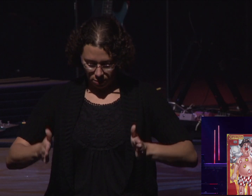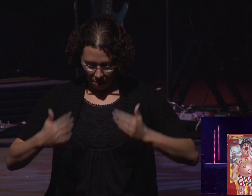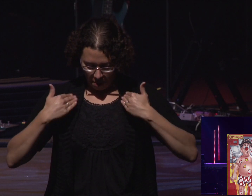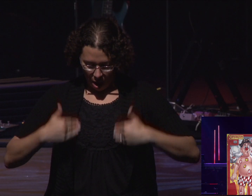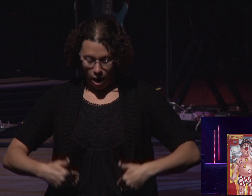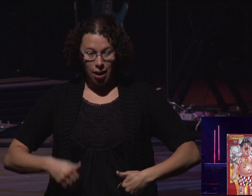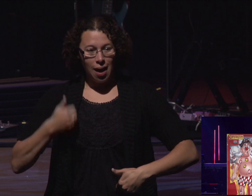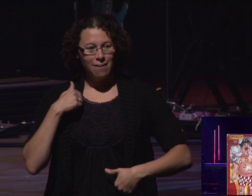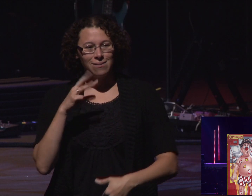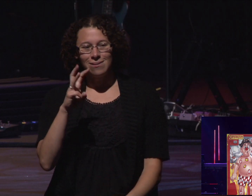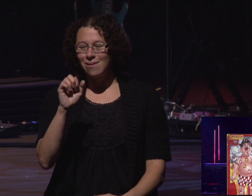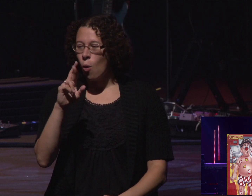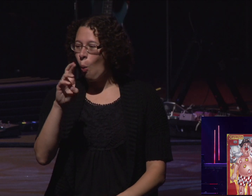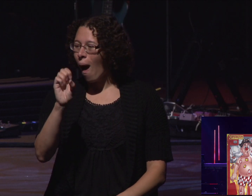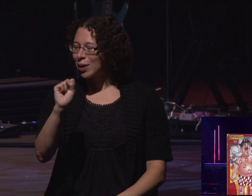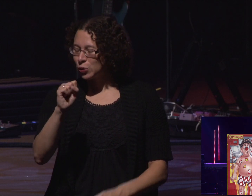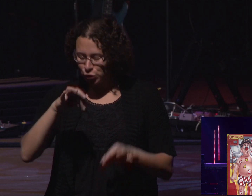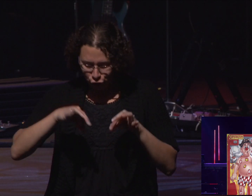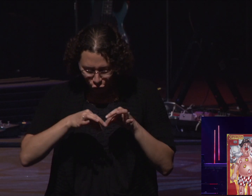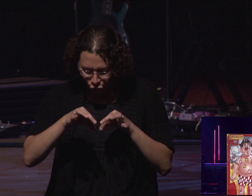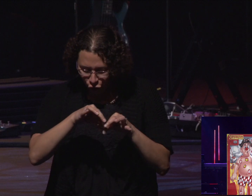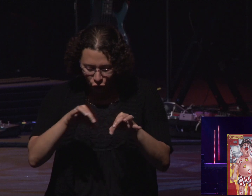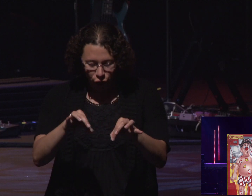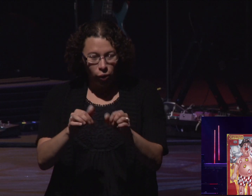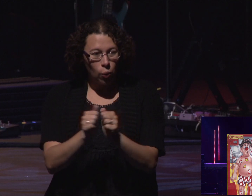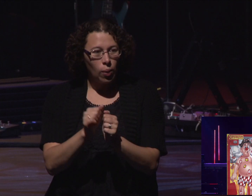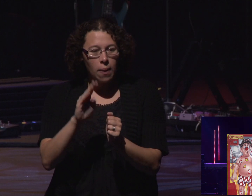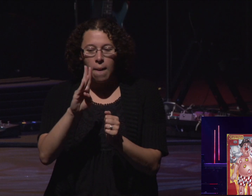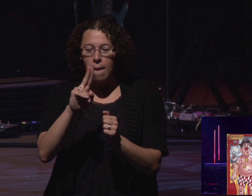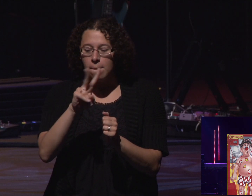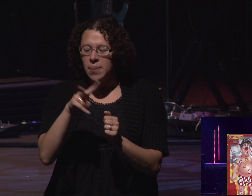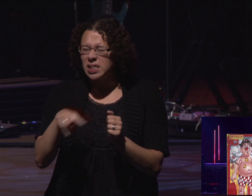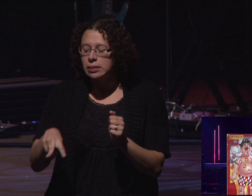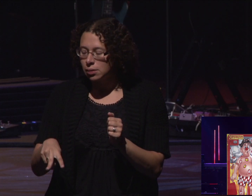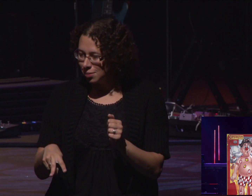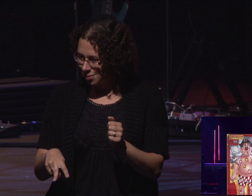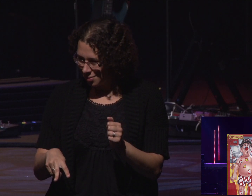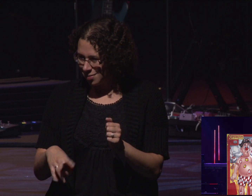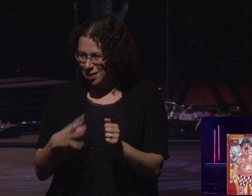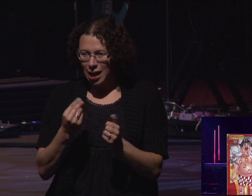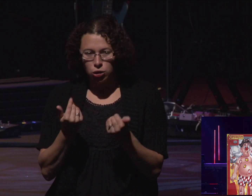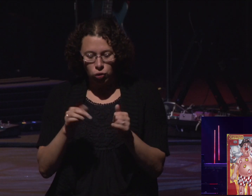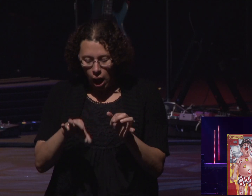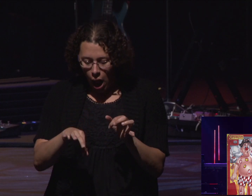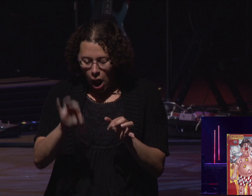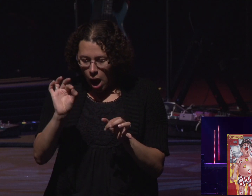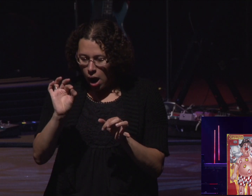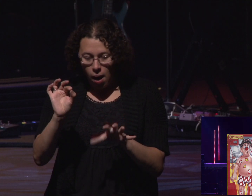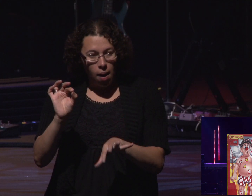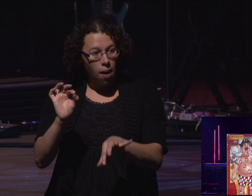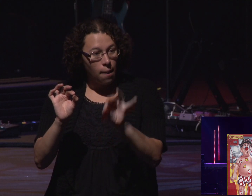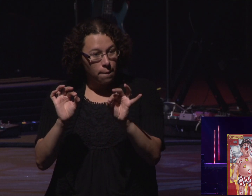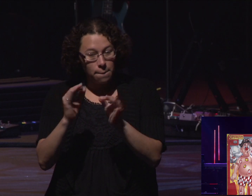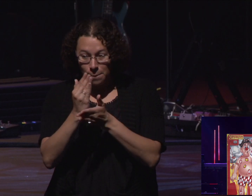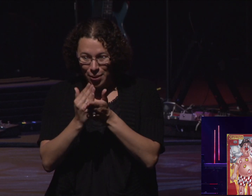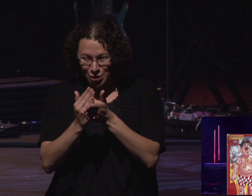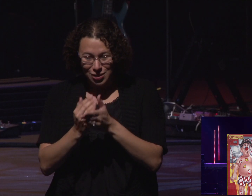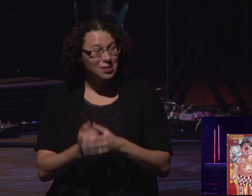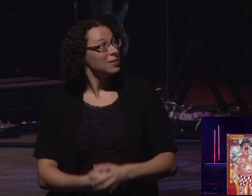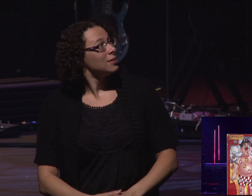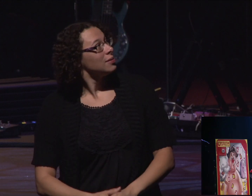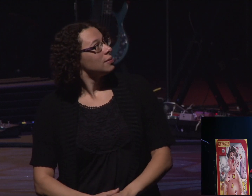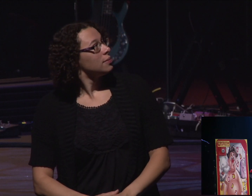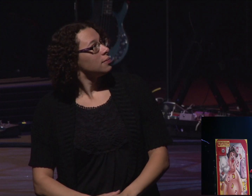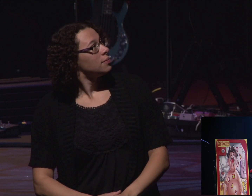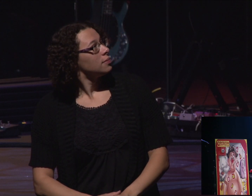wires with this little buzzer and he tried to remove the parts from him. So you get these game cards, oh, they're in my